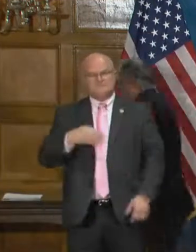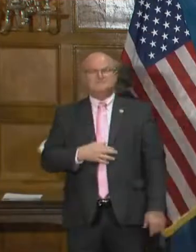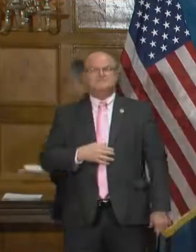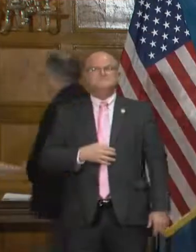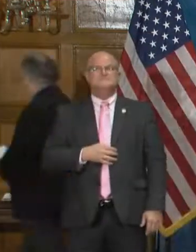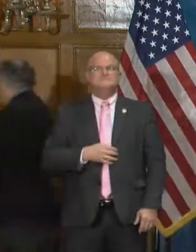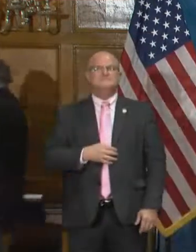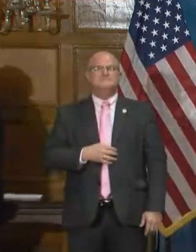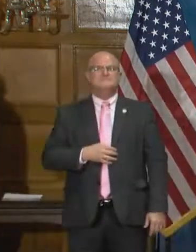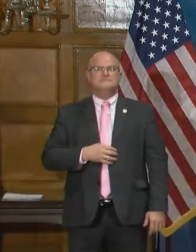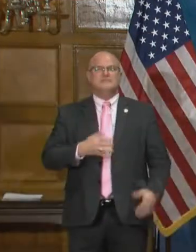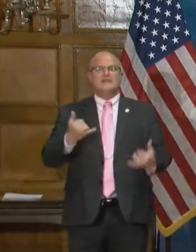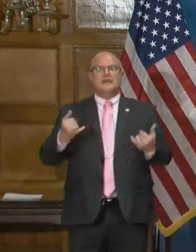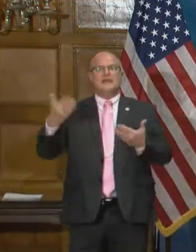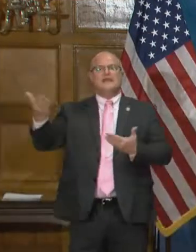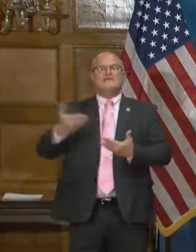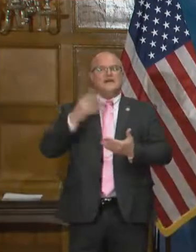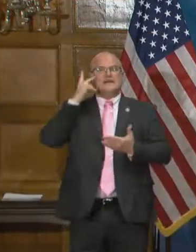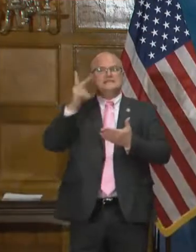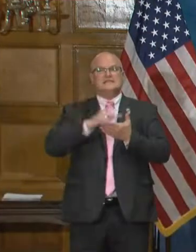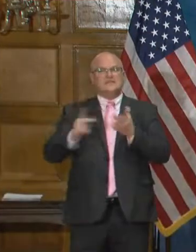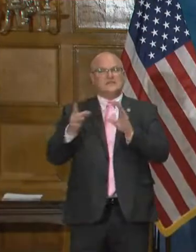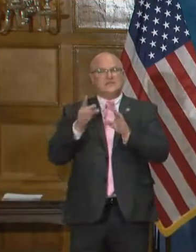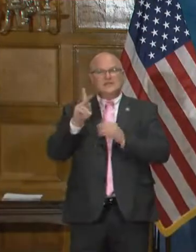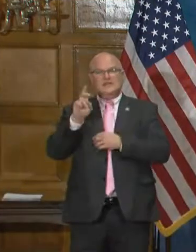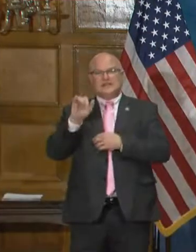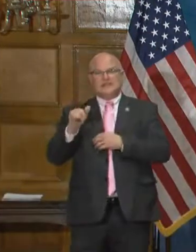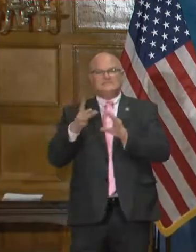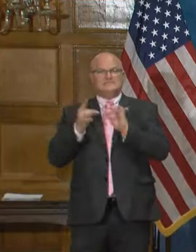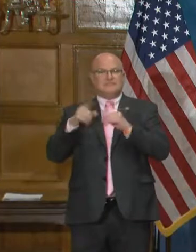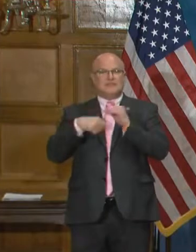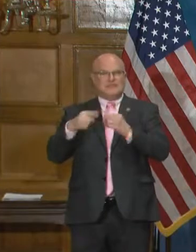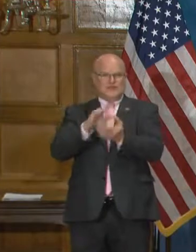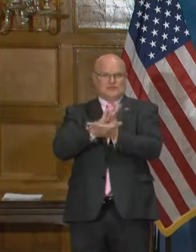Let me invite Secretary Key to comment on our schools.